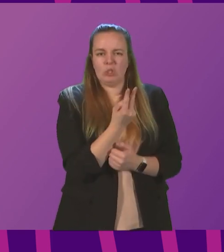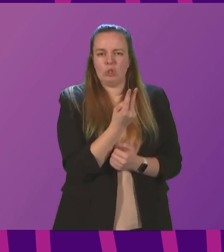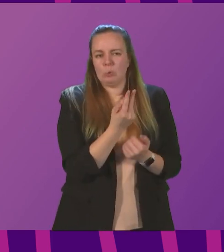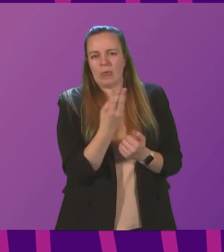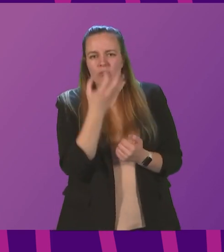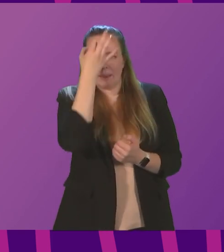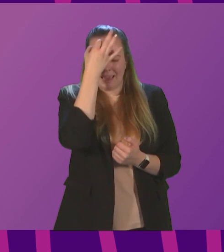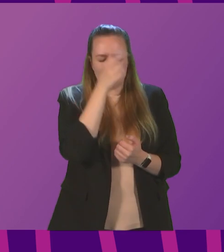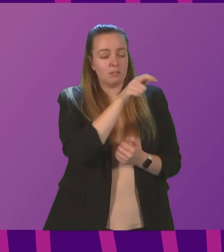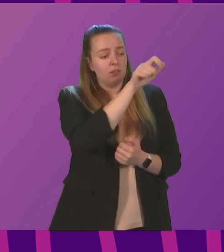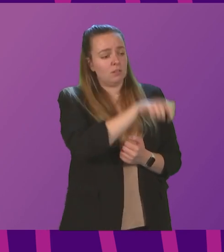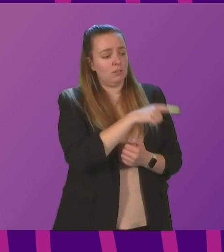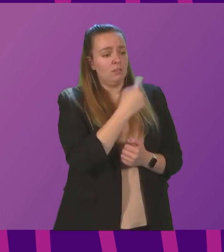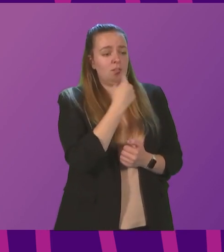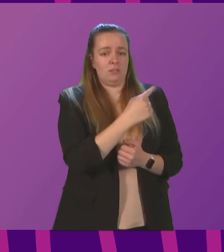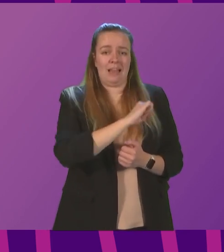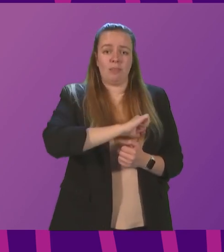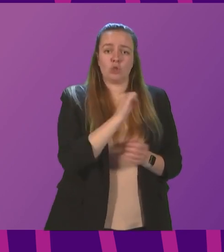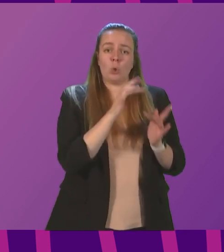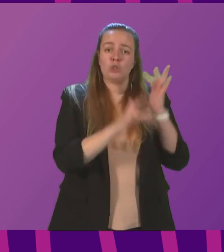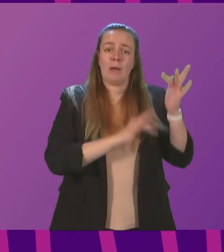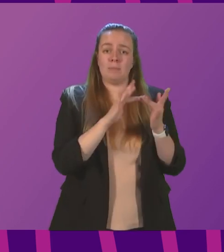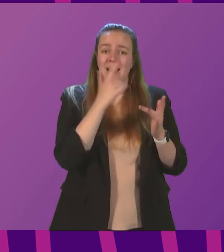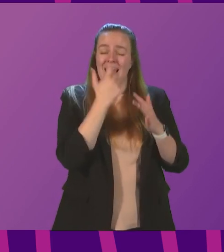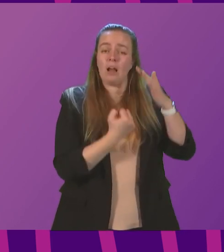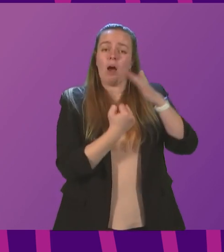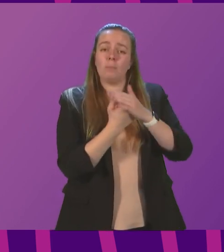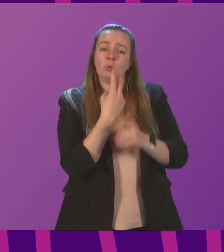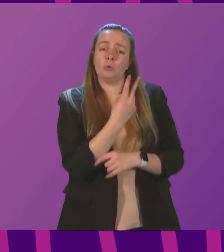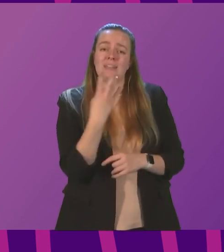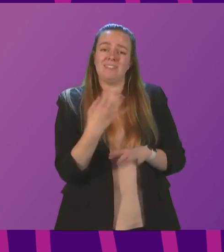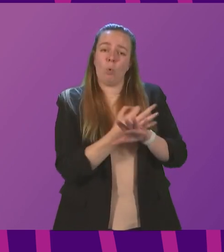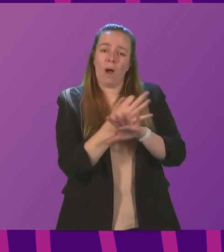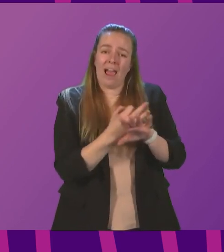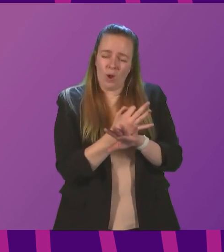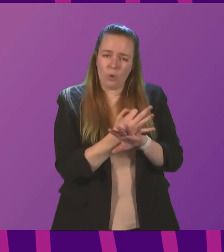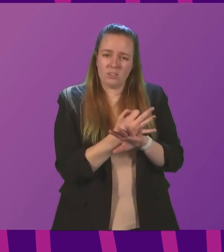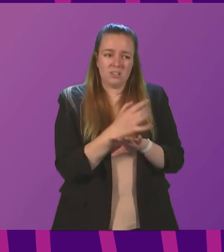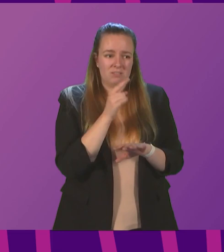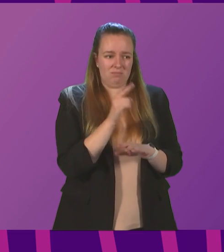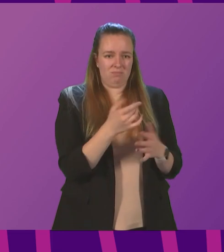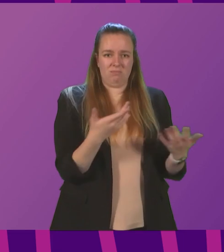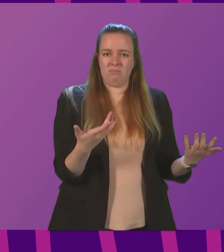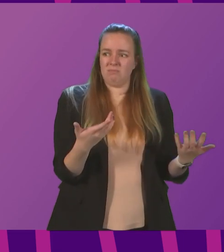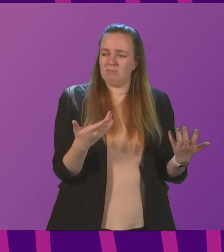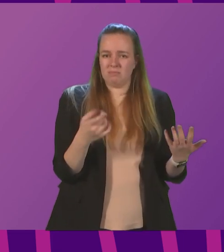minutes. My constituent discovered that the Scottish website can take up to 24 hours. This is useless when